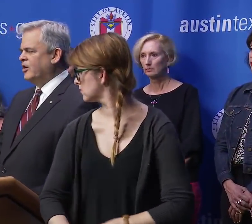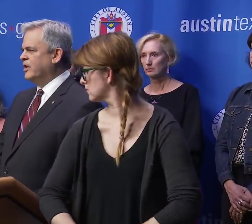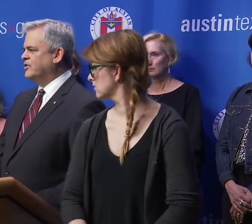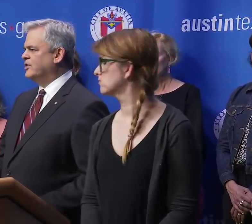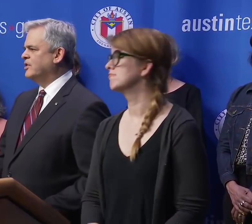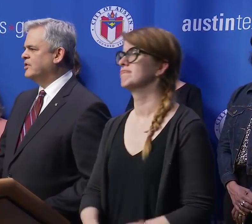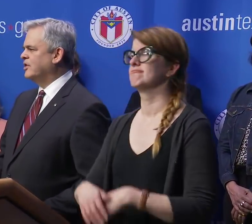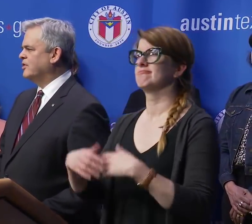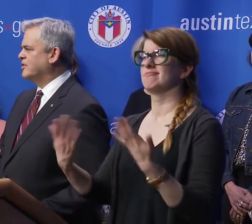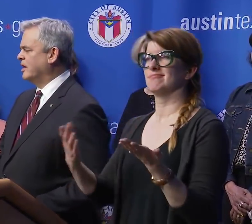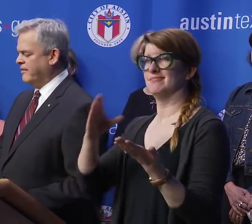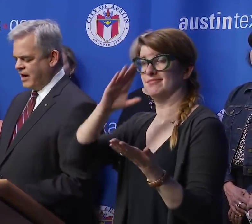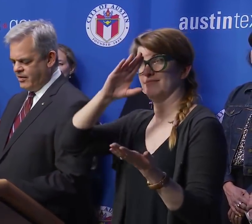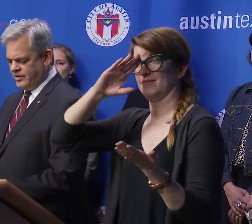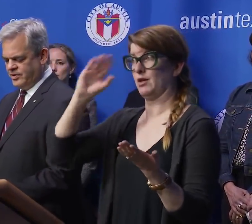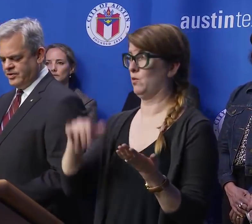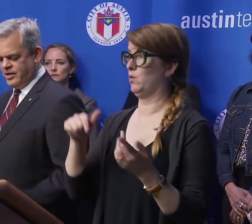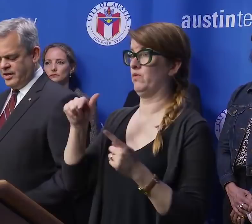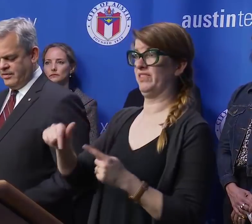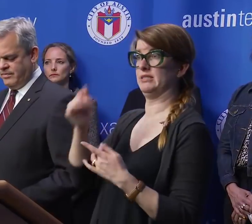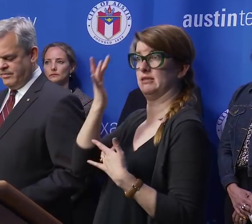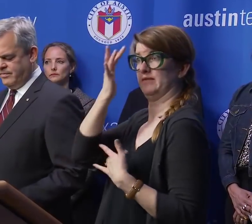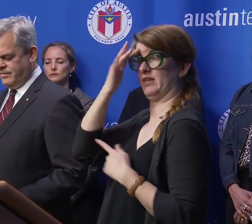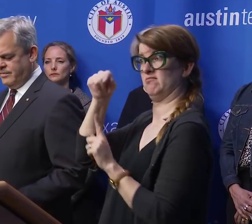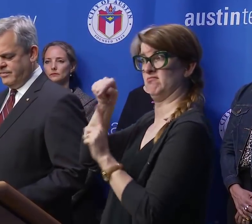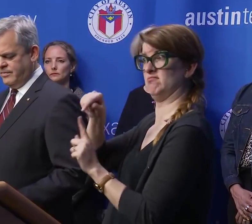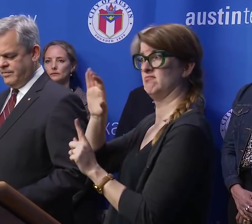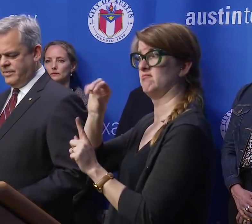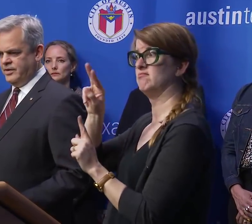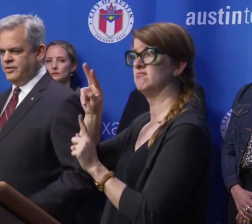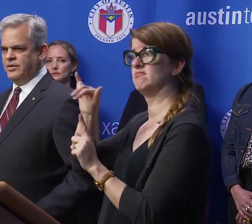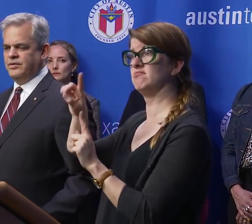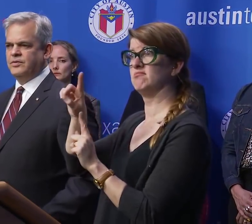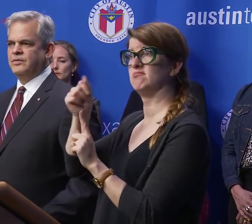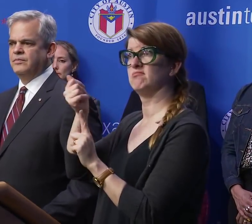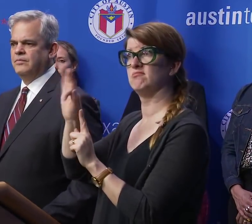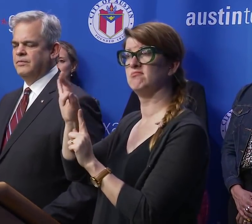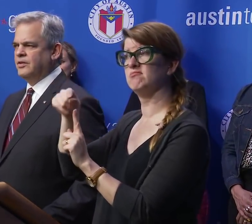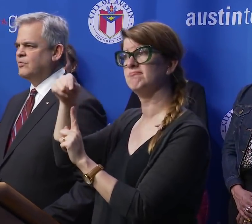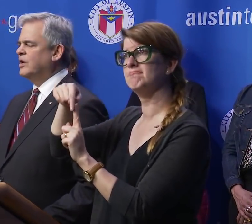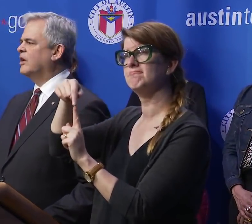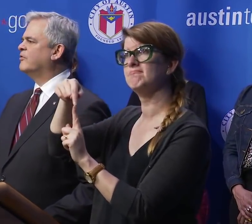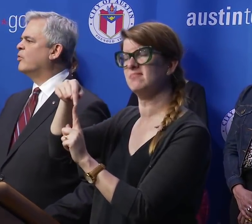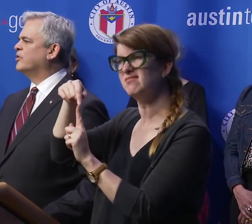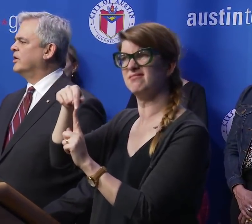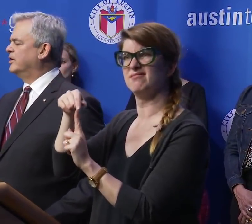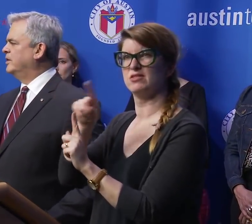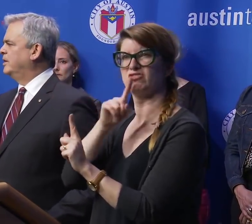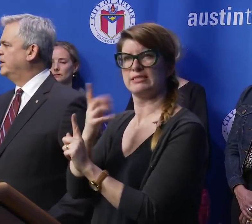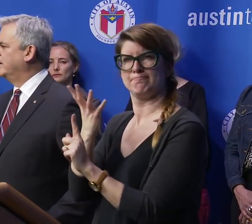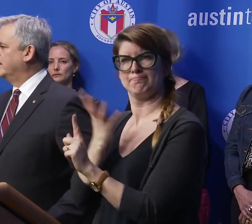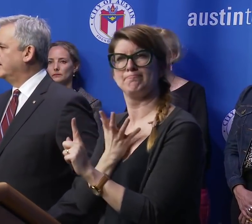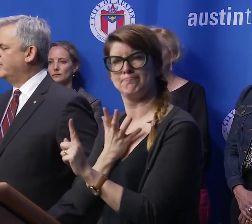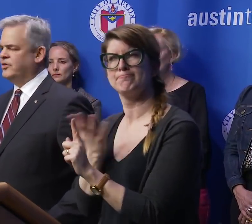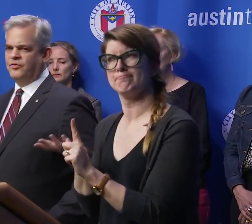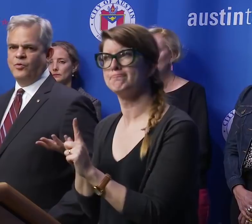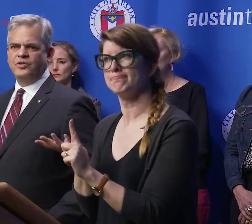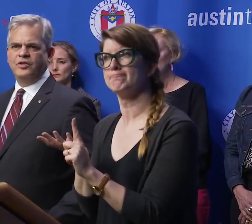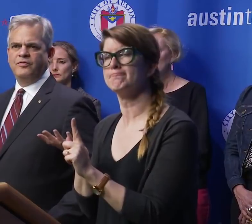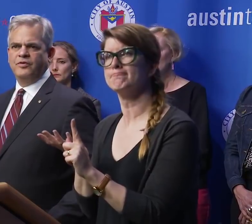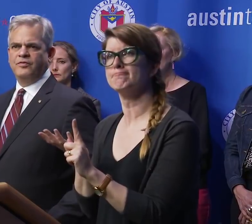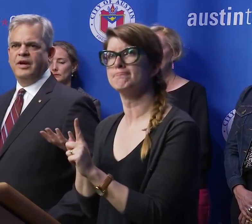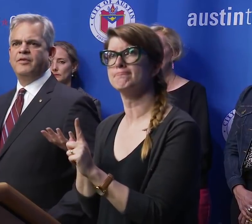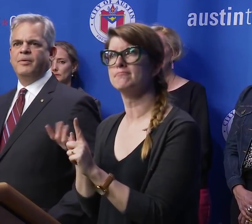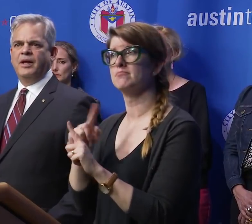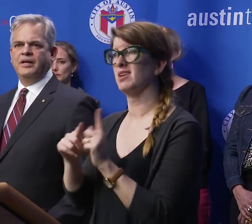You know, the existence of this virus is really unfortunate. But it's